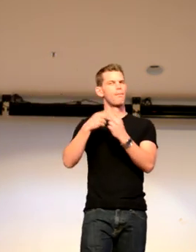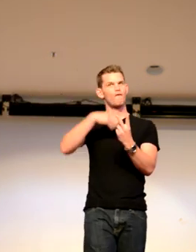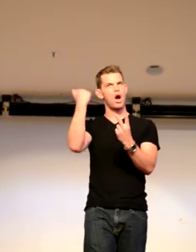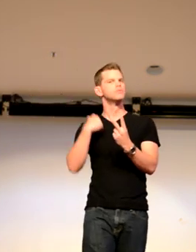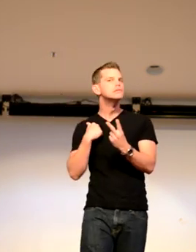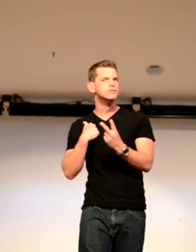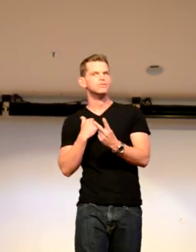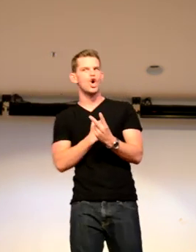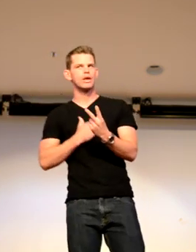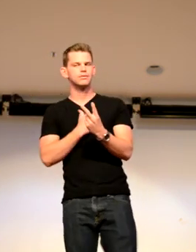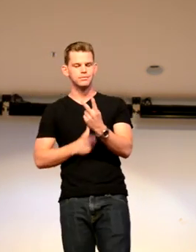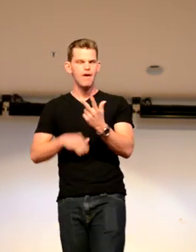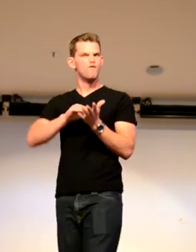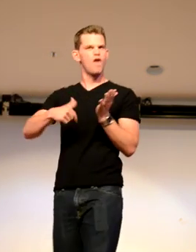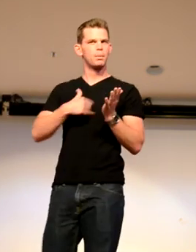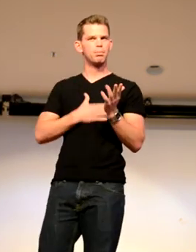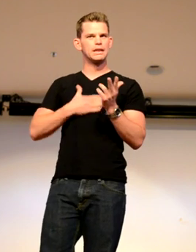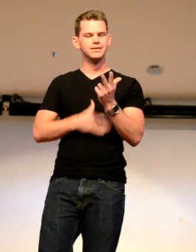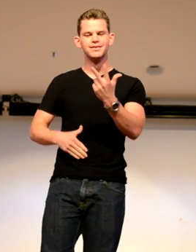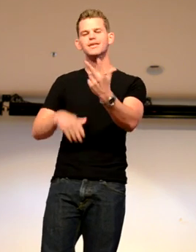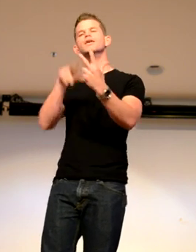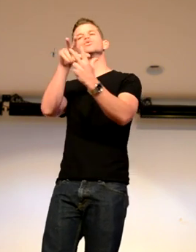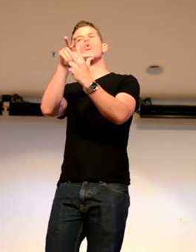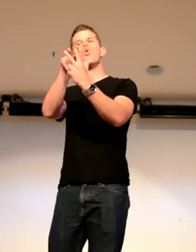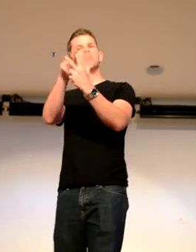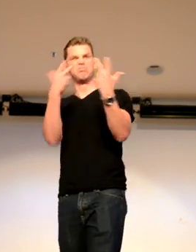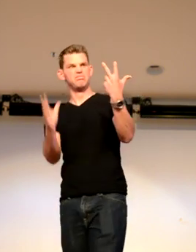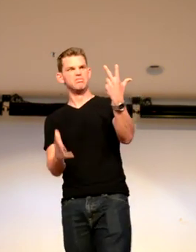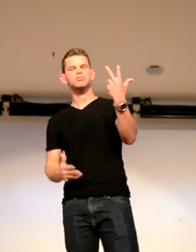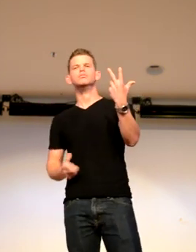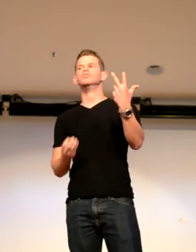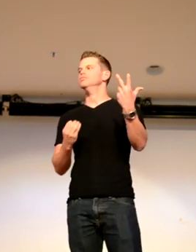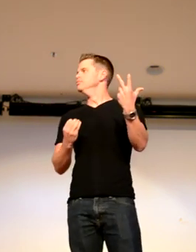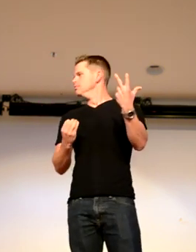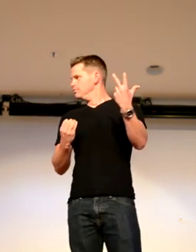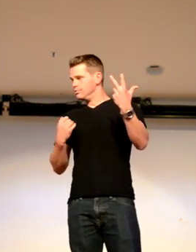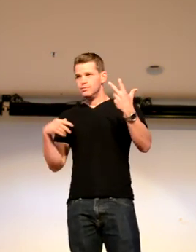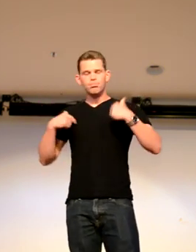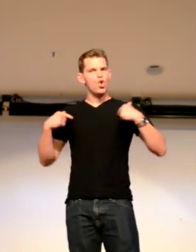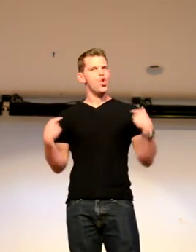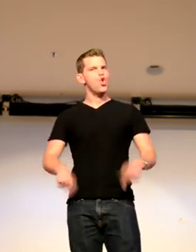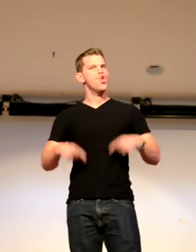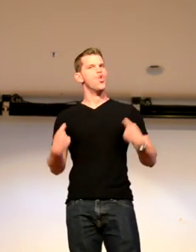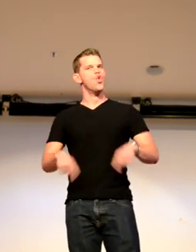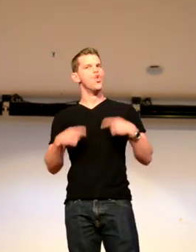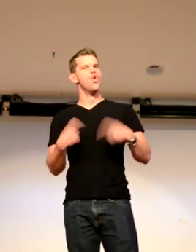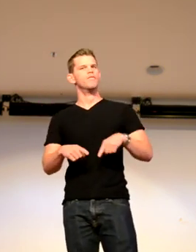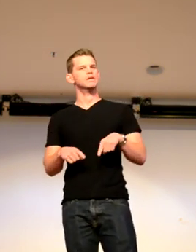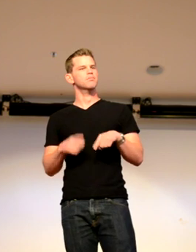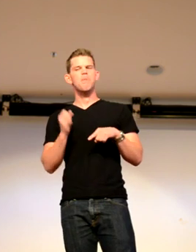sure the last name. There was a couple of people. I'm sorry about that. Forgive me, please, for that. There was three people. And I was very